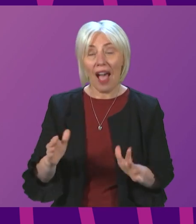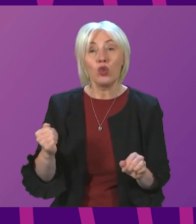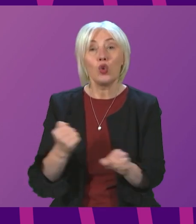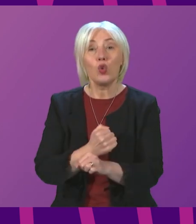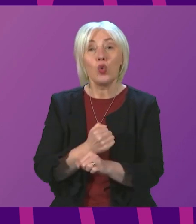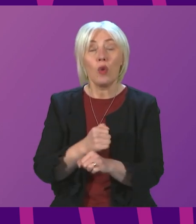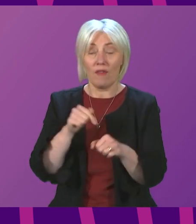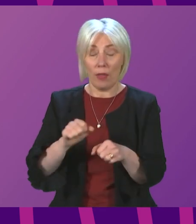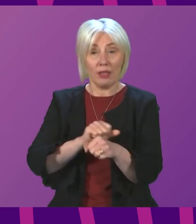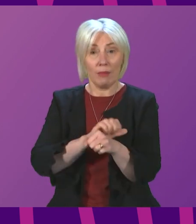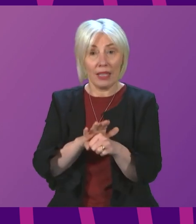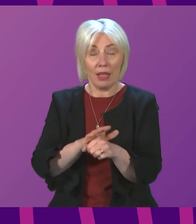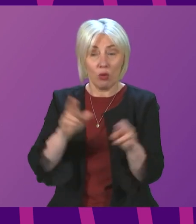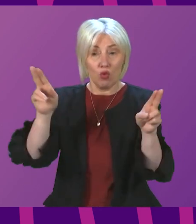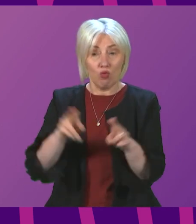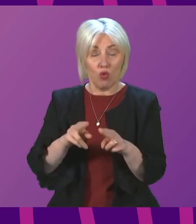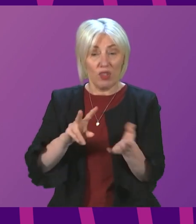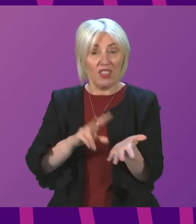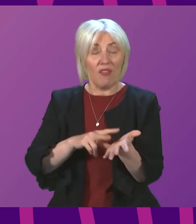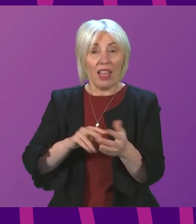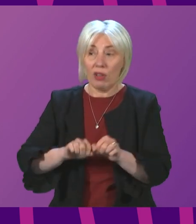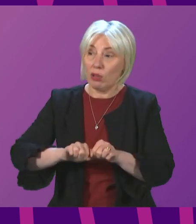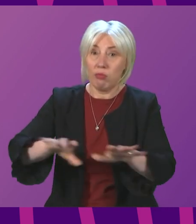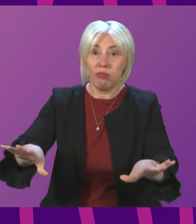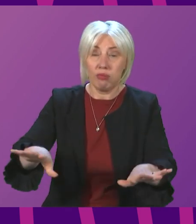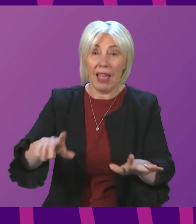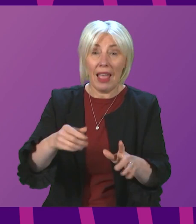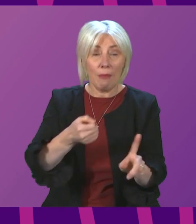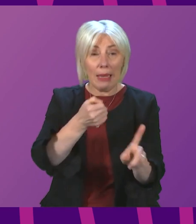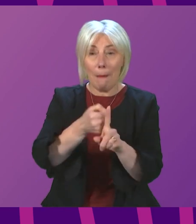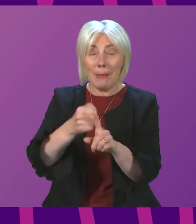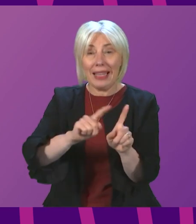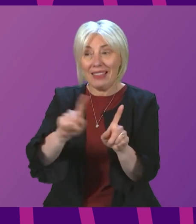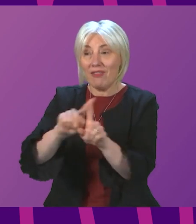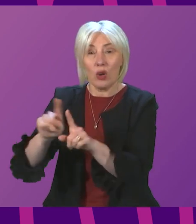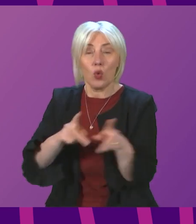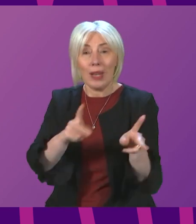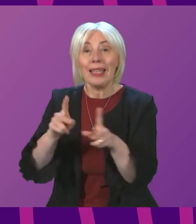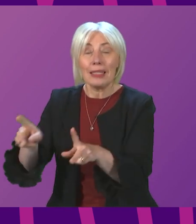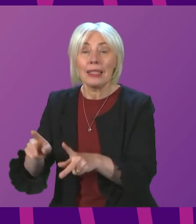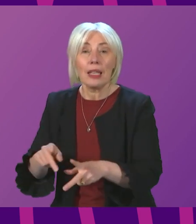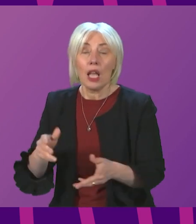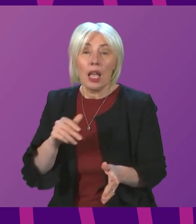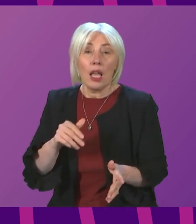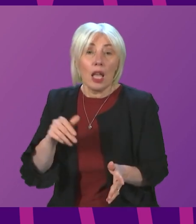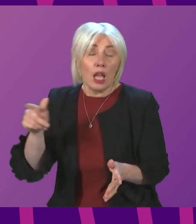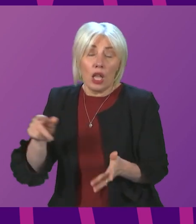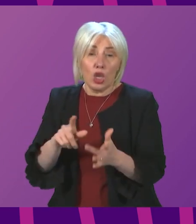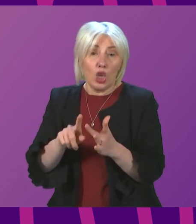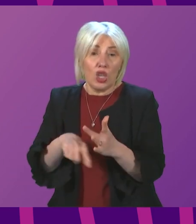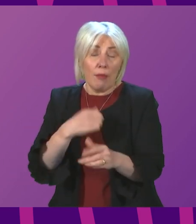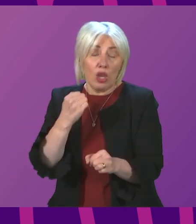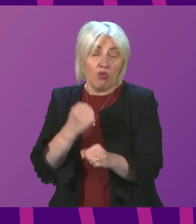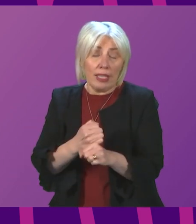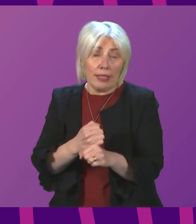pandemic to stem transmission of a virus has had impacts in other ways. think the fallacy, I'm not suggesting it is what Jamie Green is putting